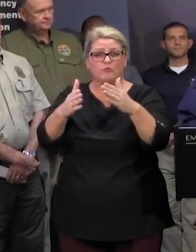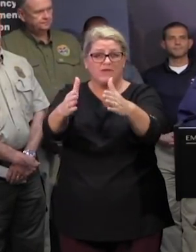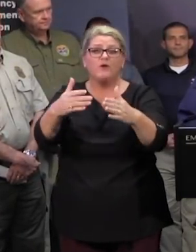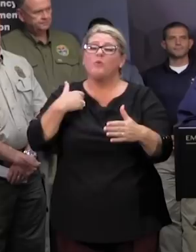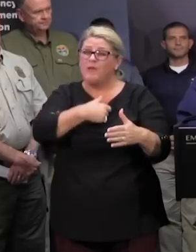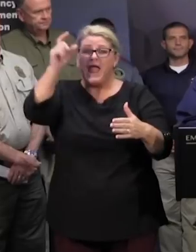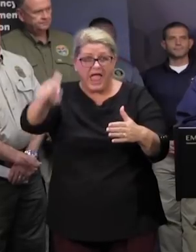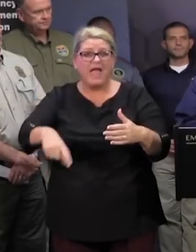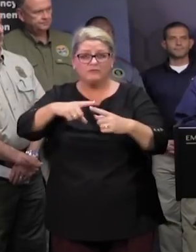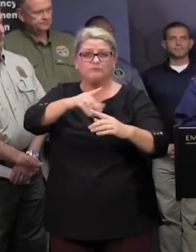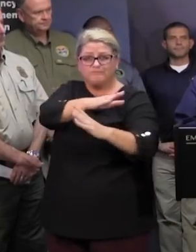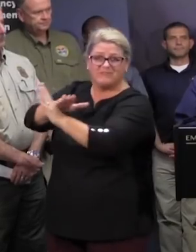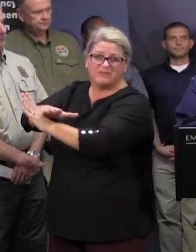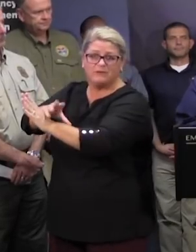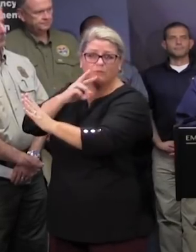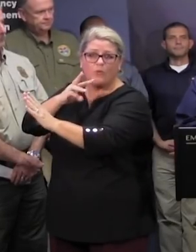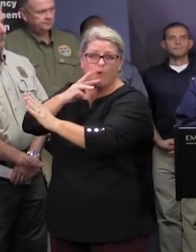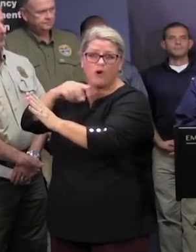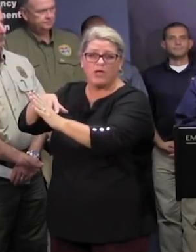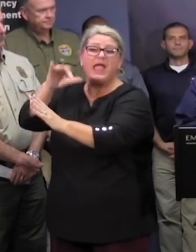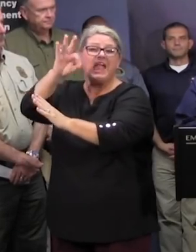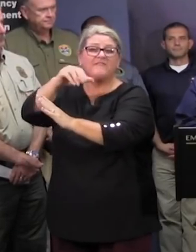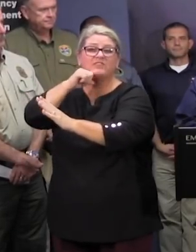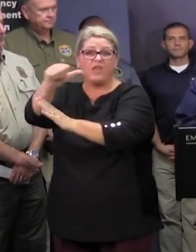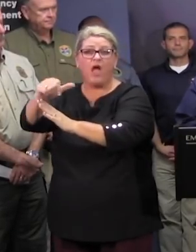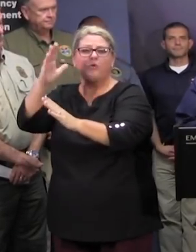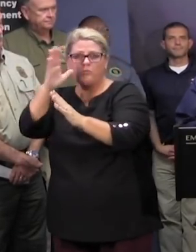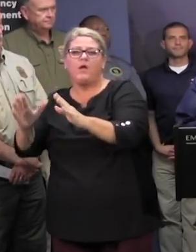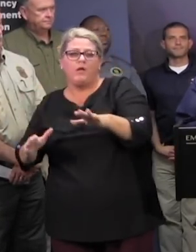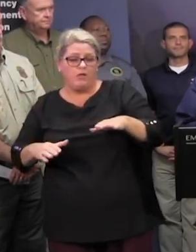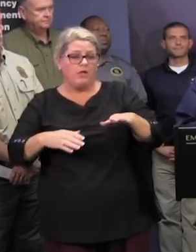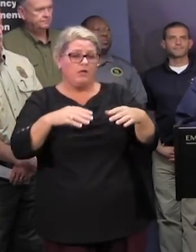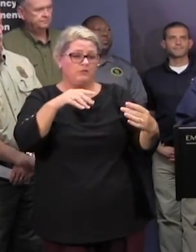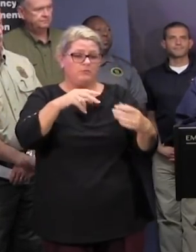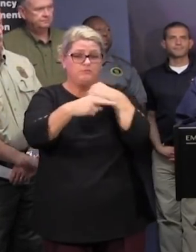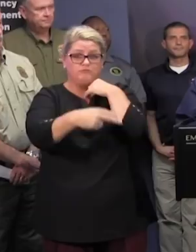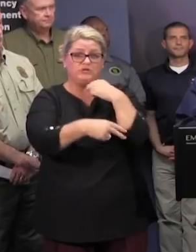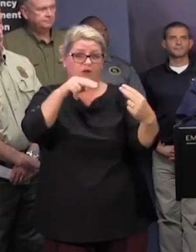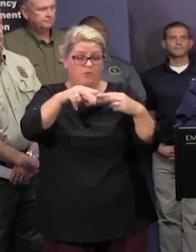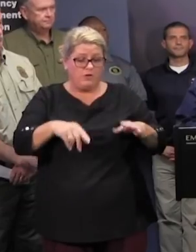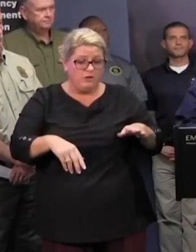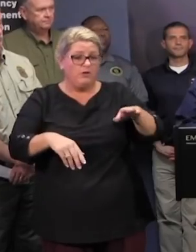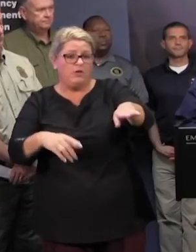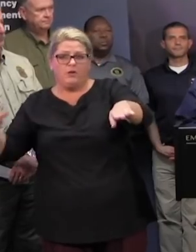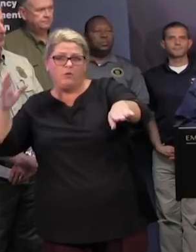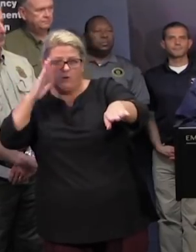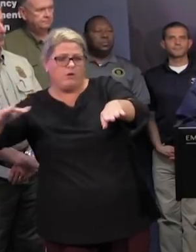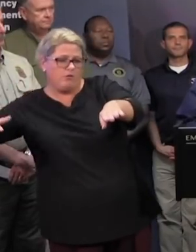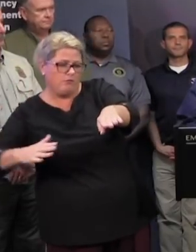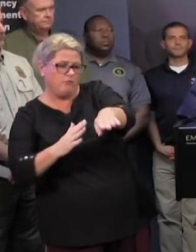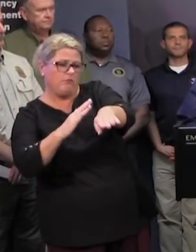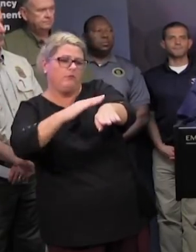action on our part could potentially over top by one foot the causeway itself and so in order to protect that